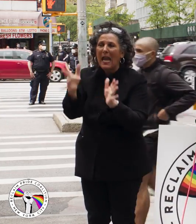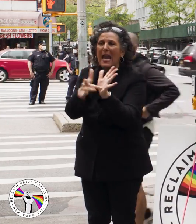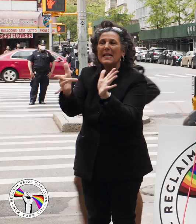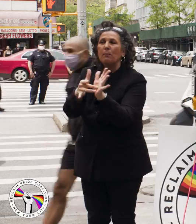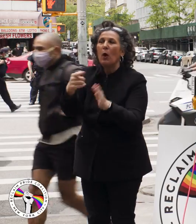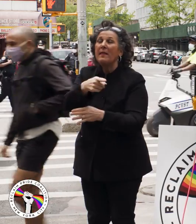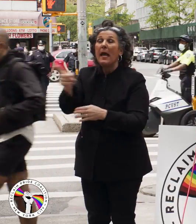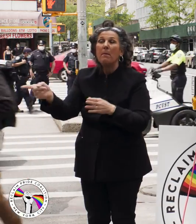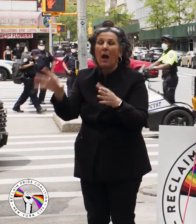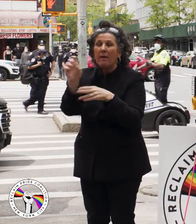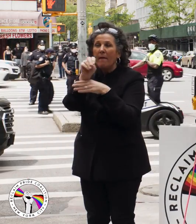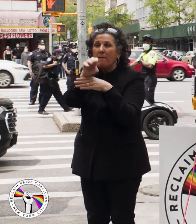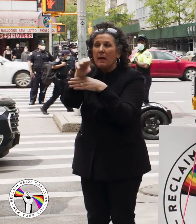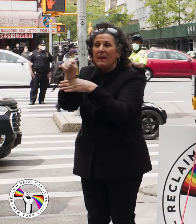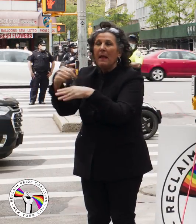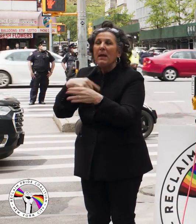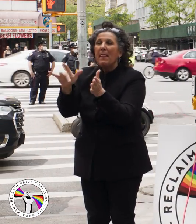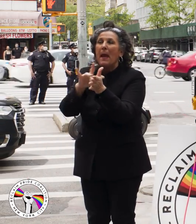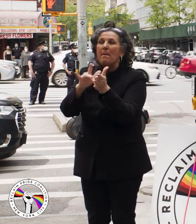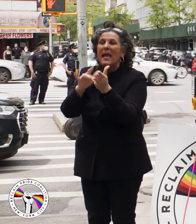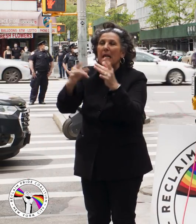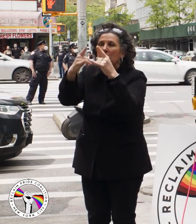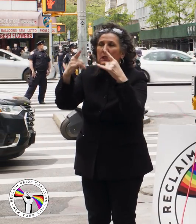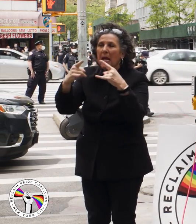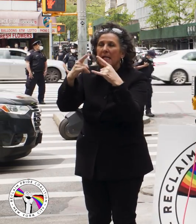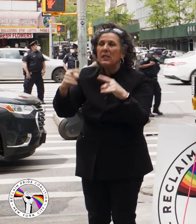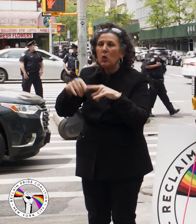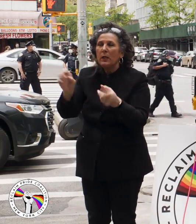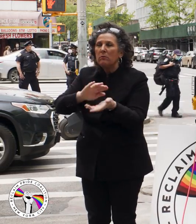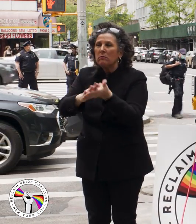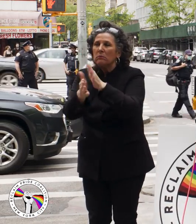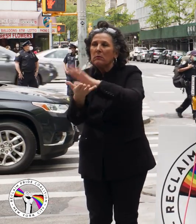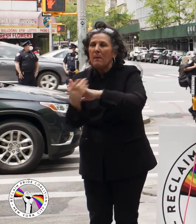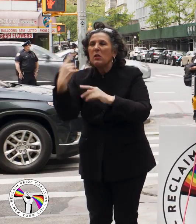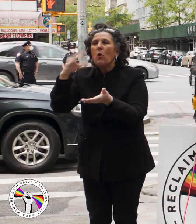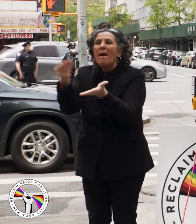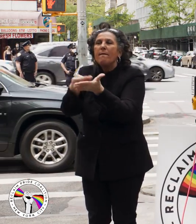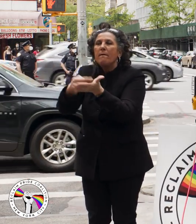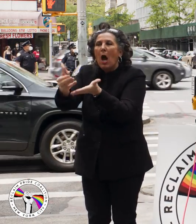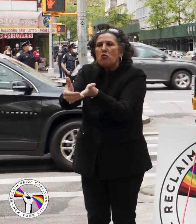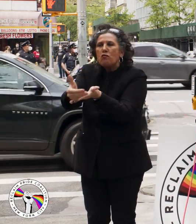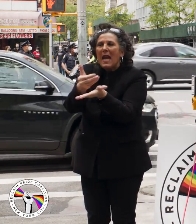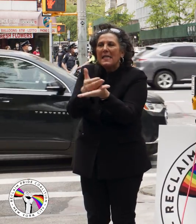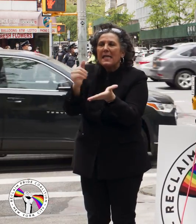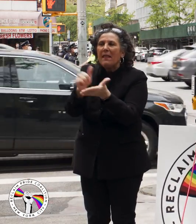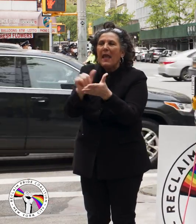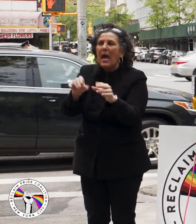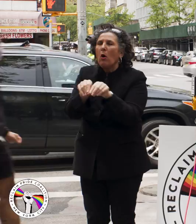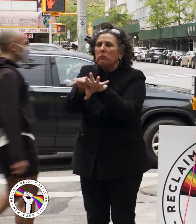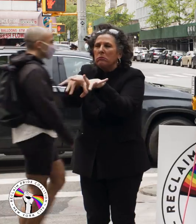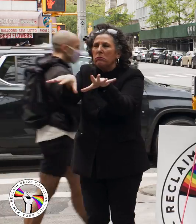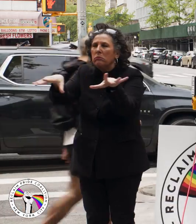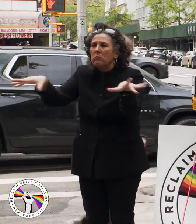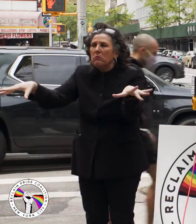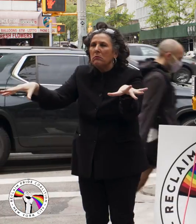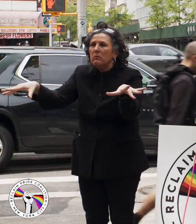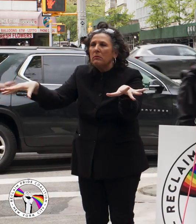them by filming them in his medical tents and turning that footage into fundraising ads which have blanketed TV.